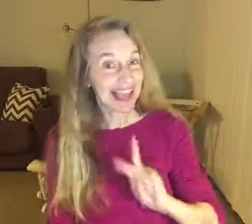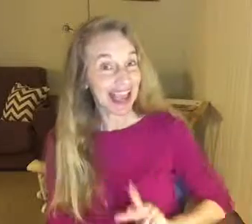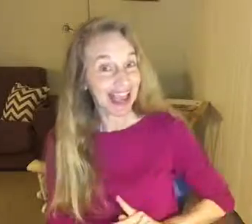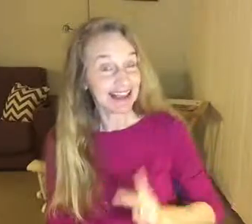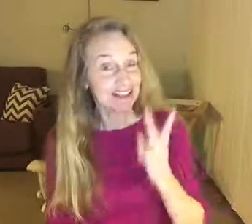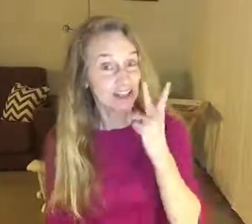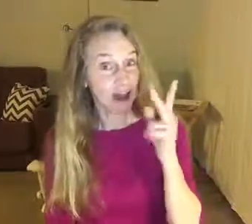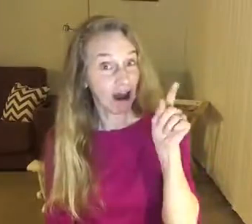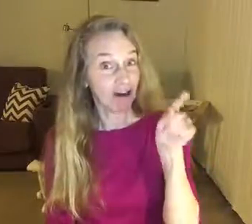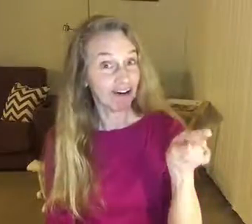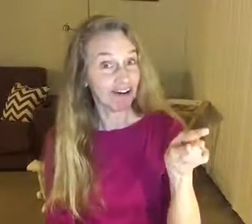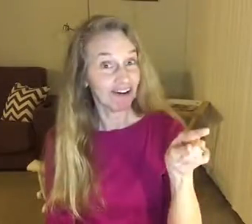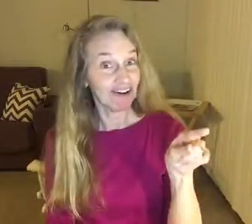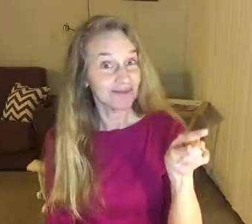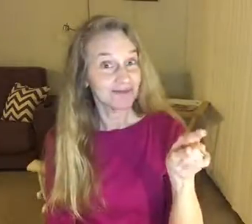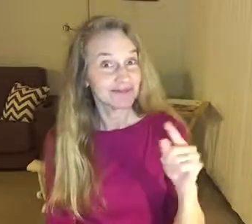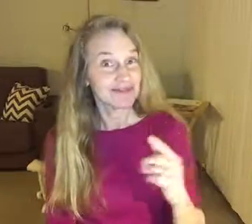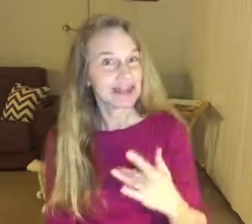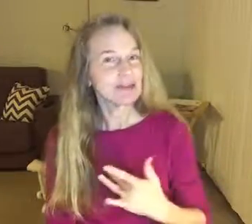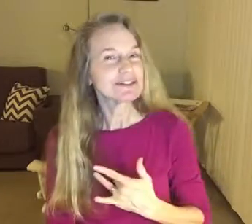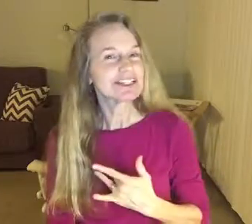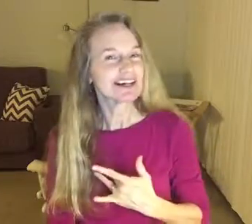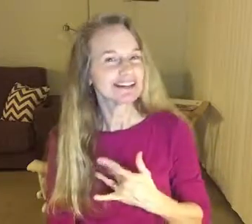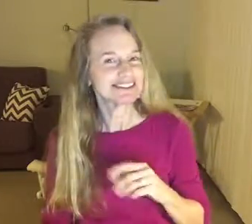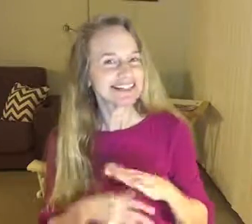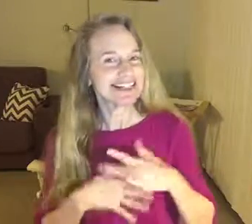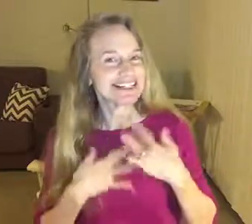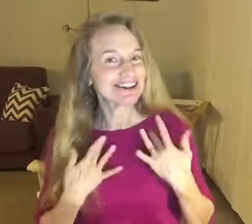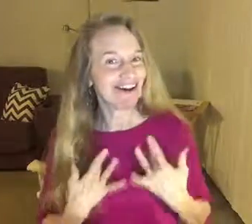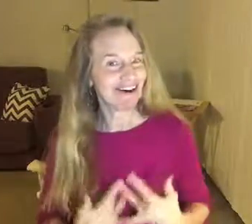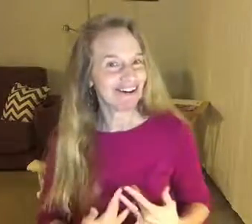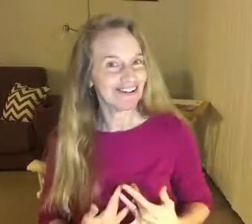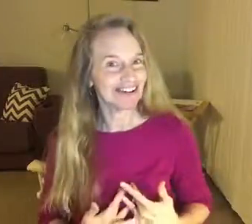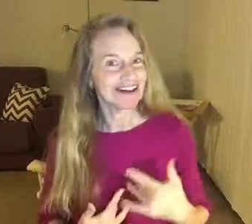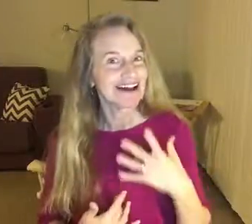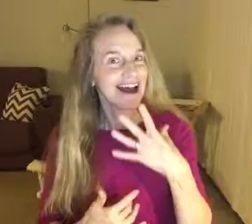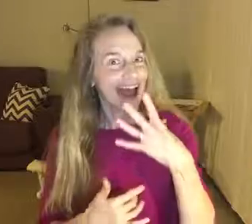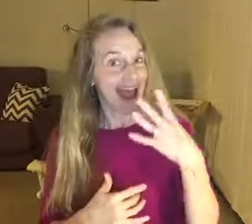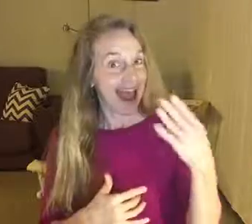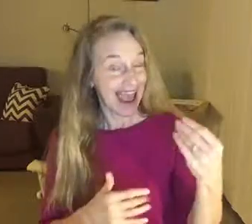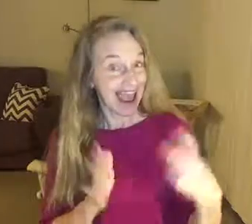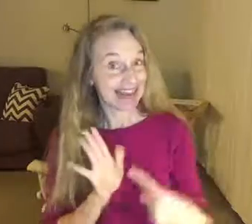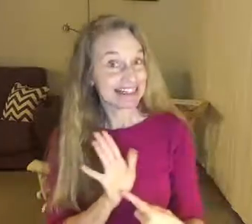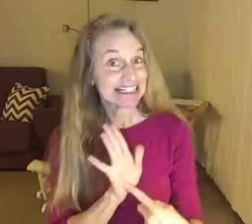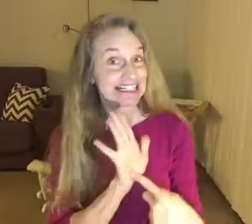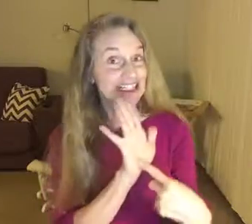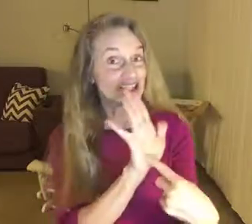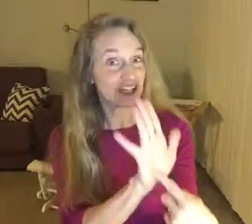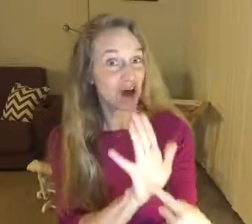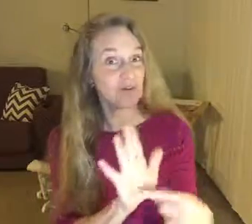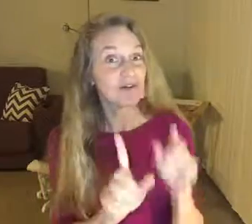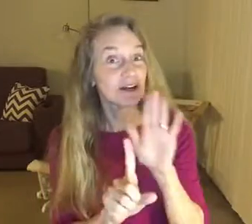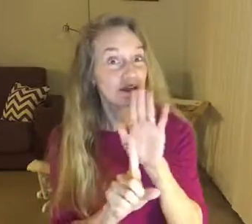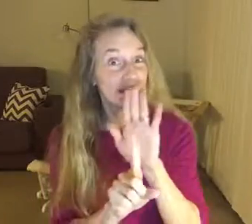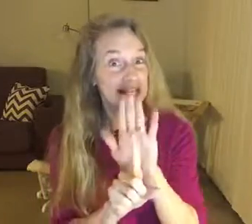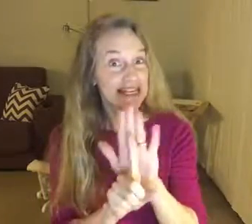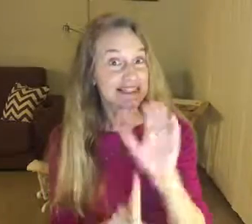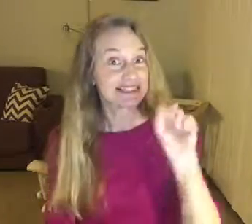cave saw her, he was touching his heart, and he saw his